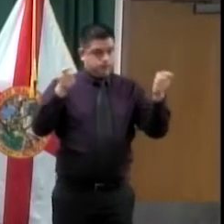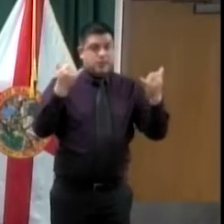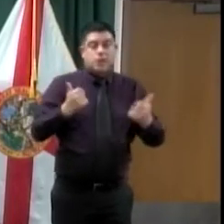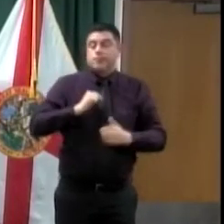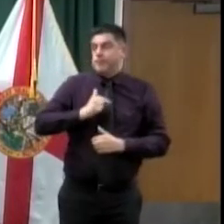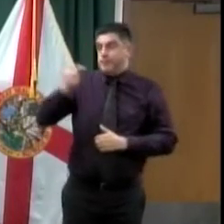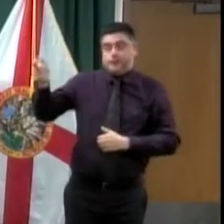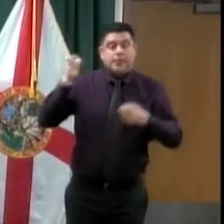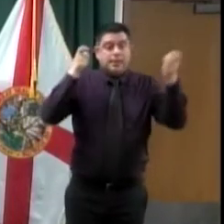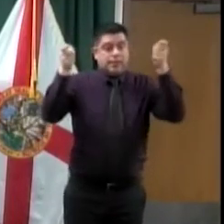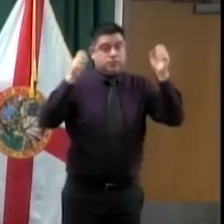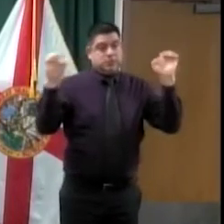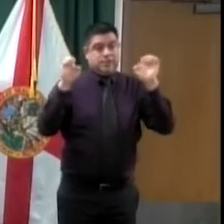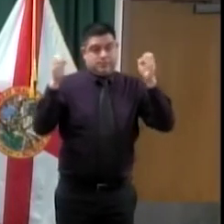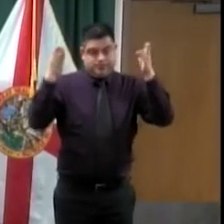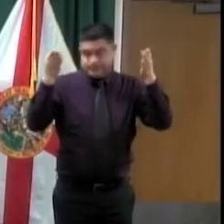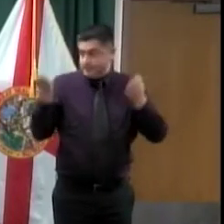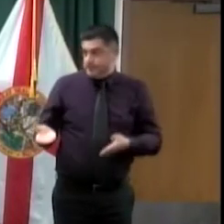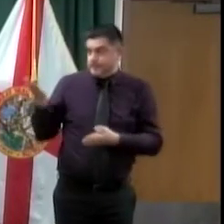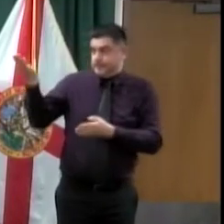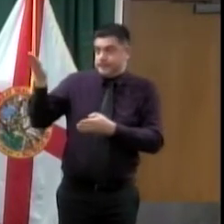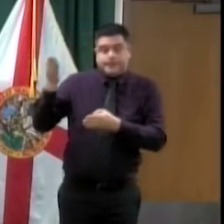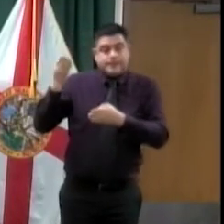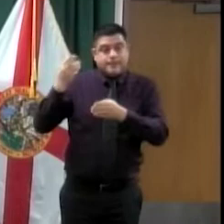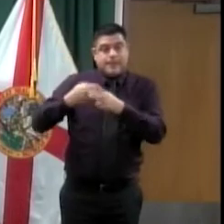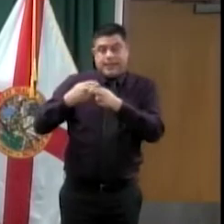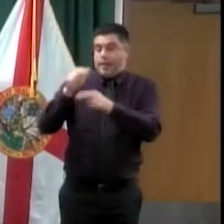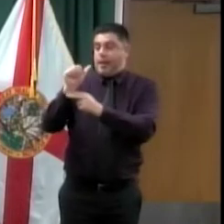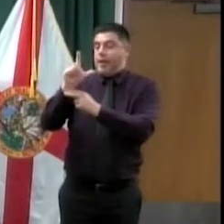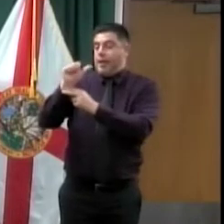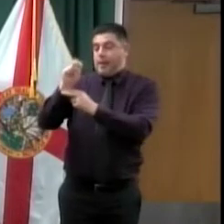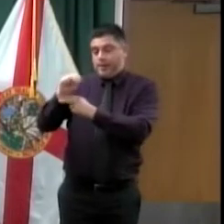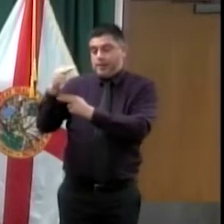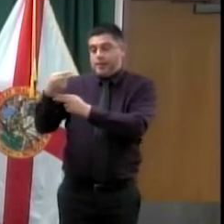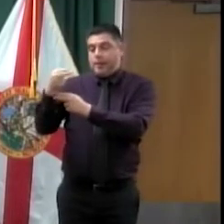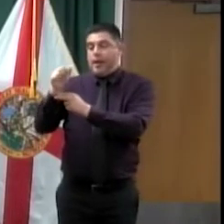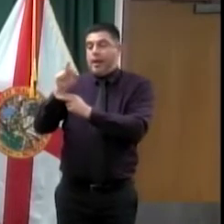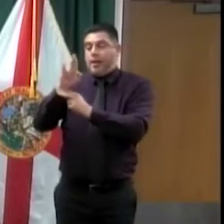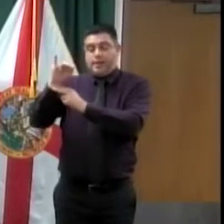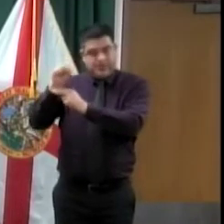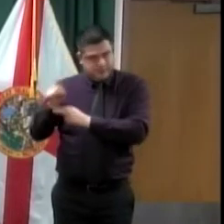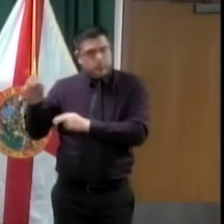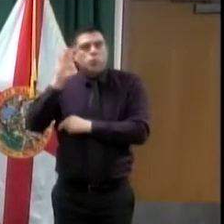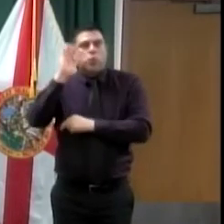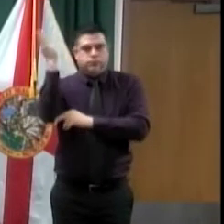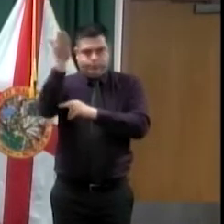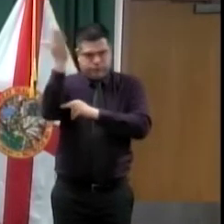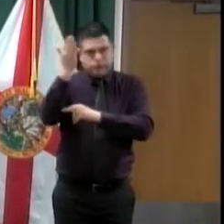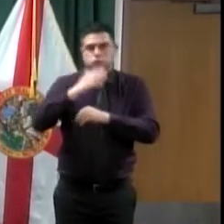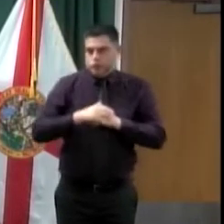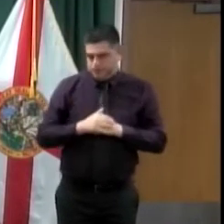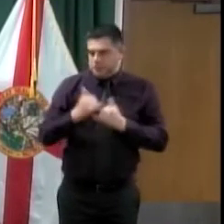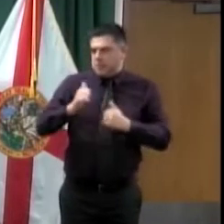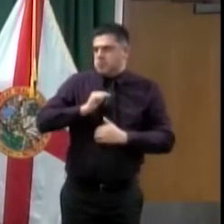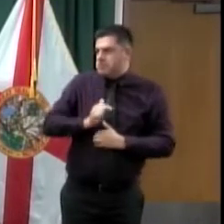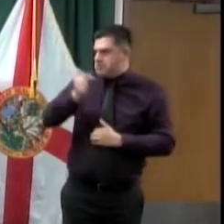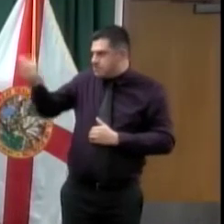-profits with us today. Again, thank all the folks in our community for doing what's best and staying at home as much as you can. Thank you.